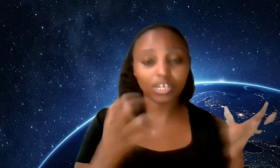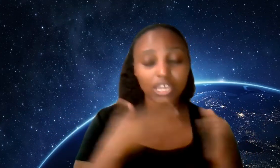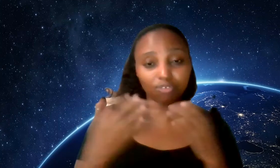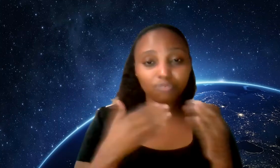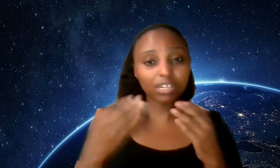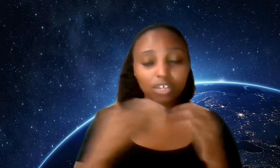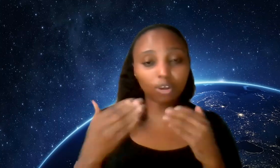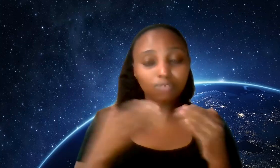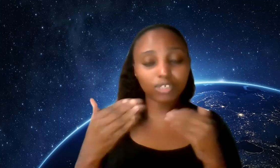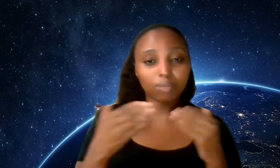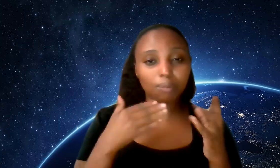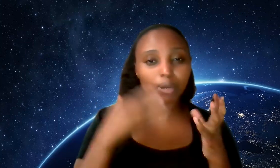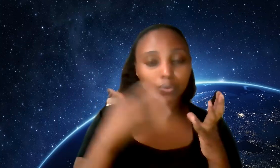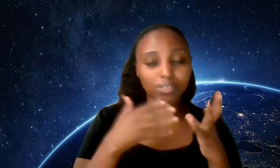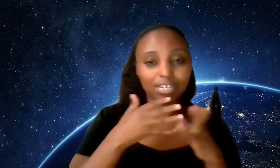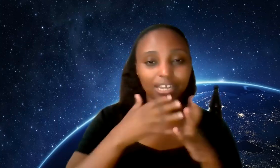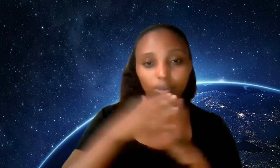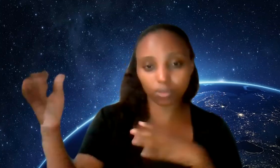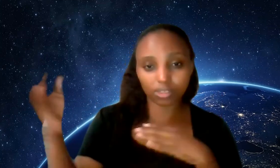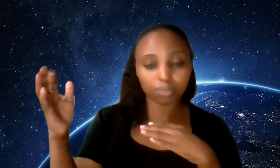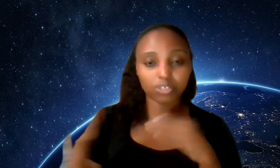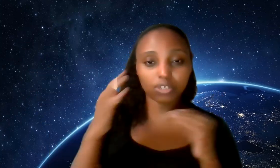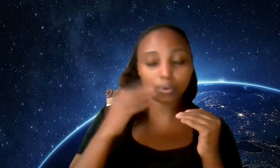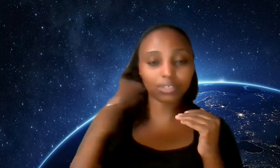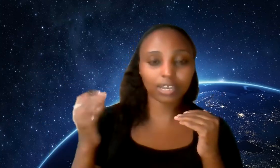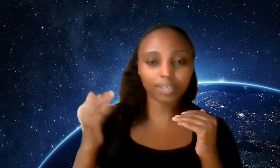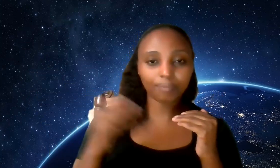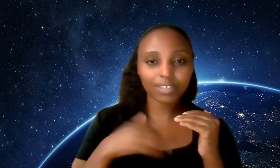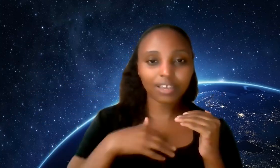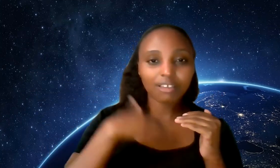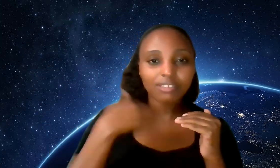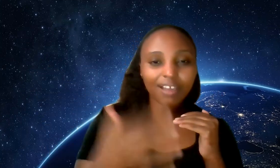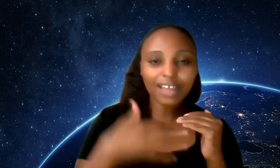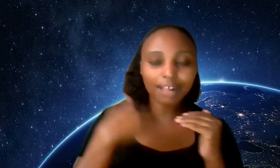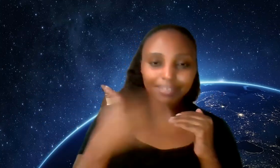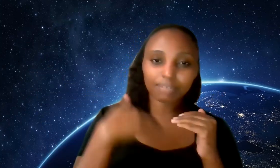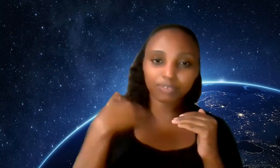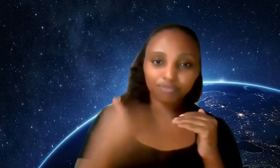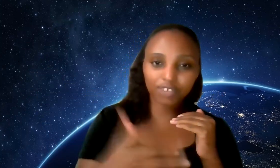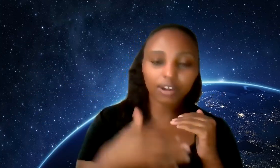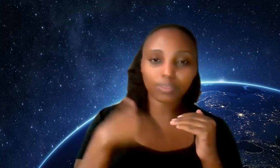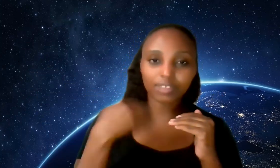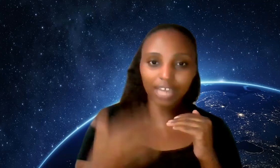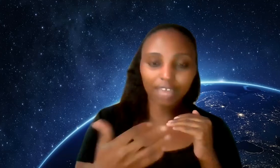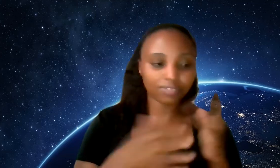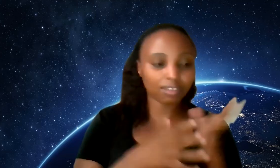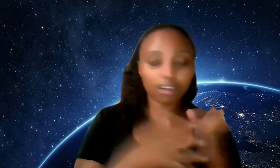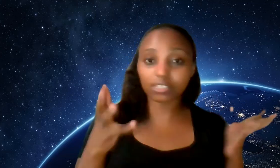if you're feeling uncomfortable about quitting like on this person called Taki start helping them to figure out their life start